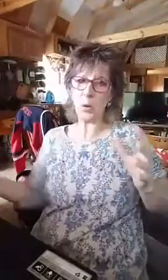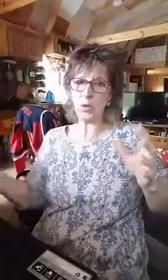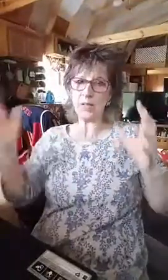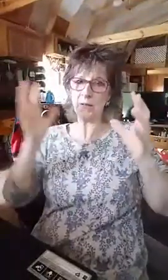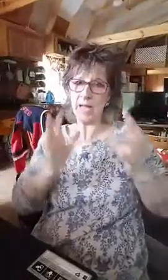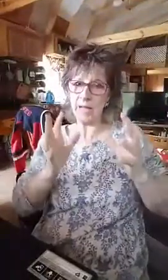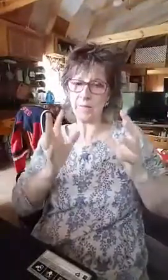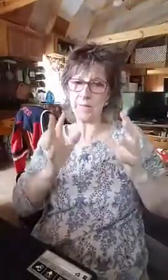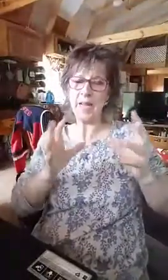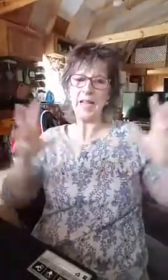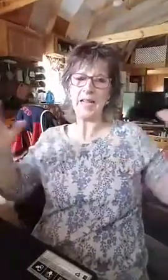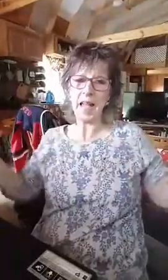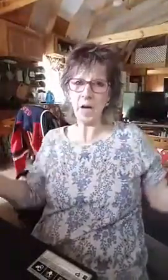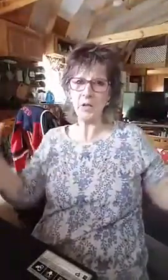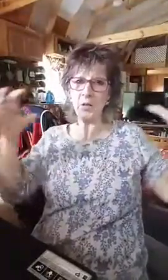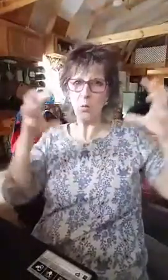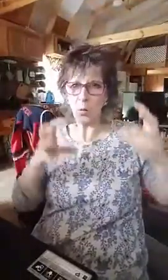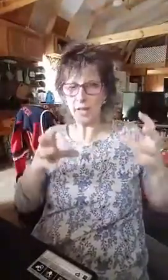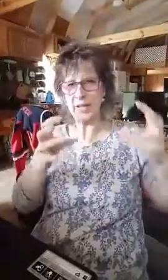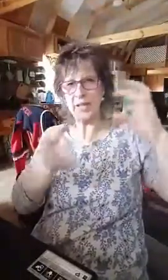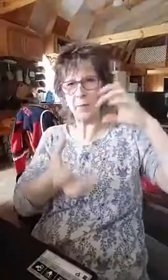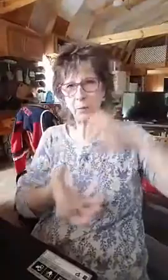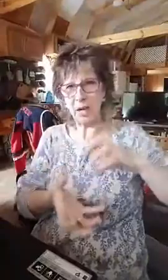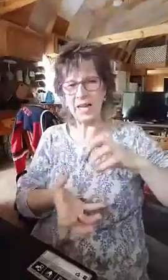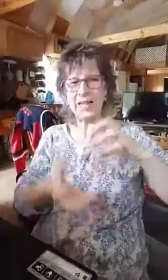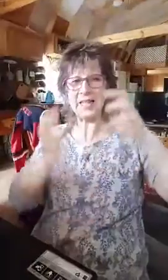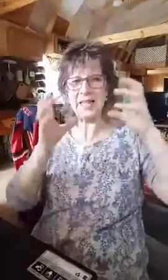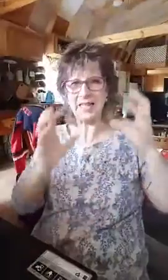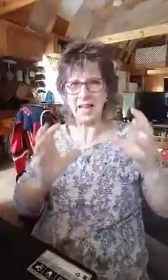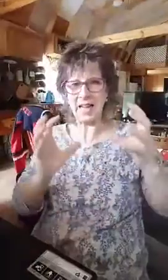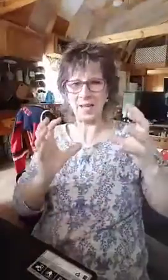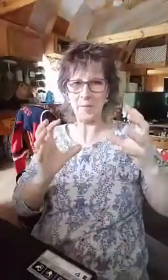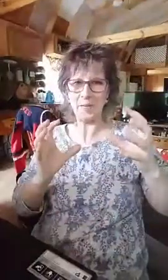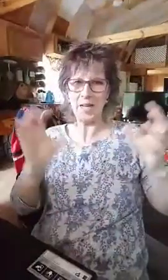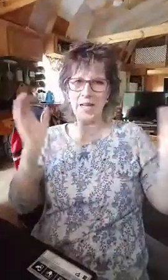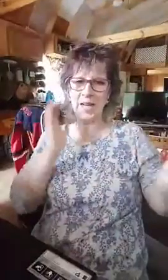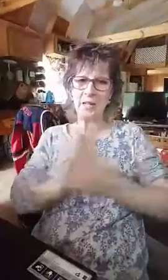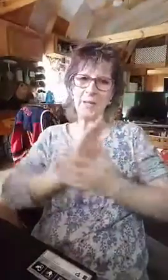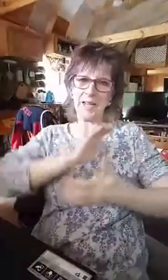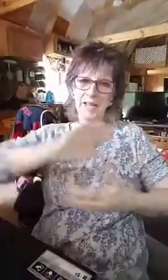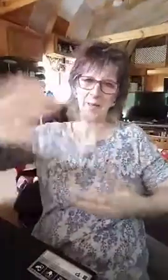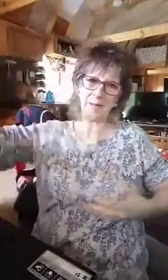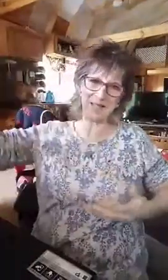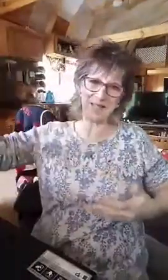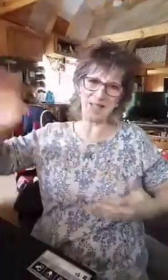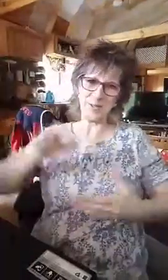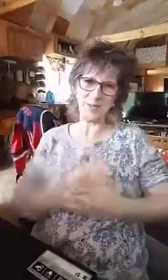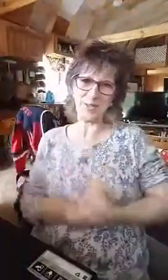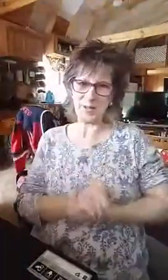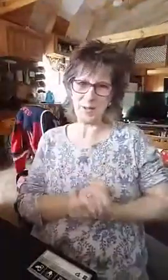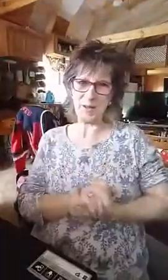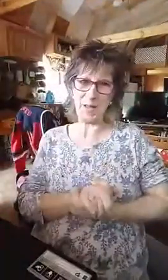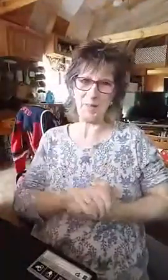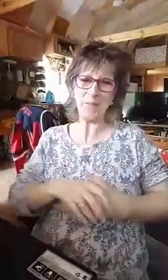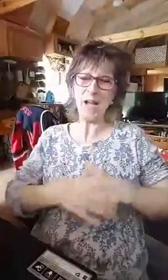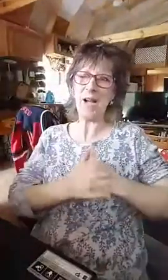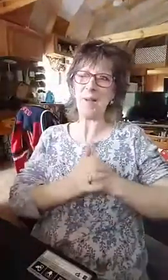courts of heaven and how you work it and apply it today. Anyway, I got off on a side tangent there. Sorry about that. Um,